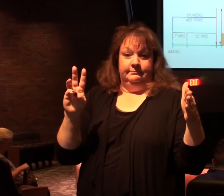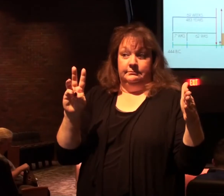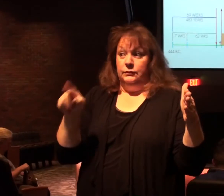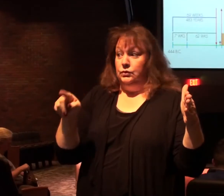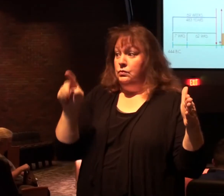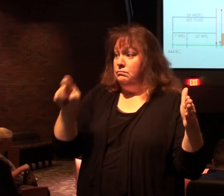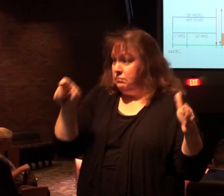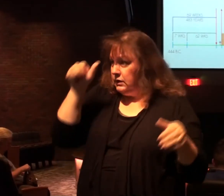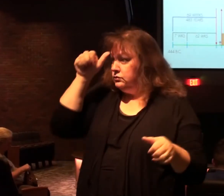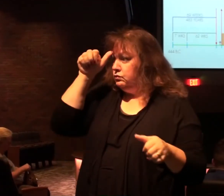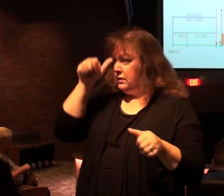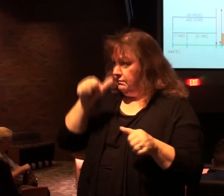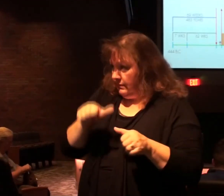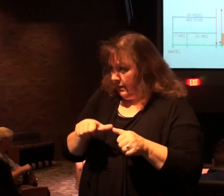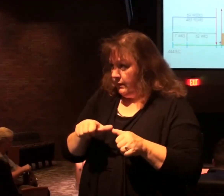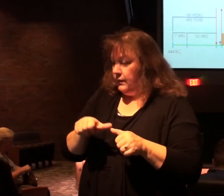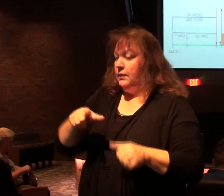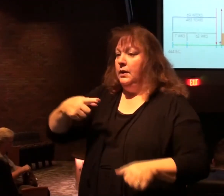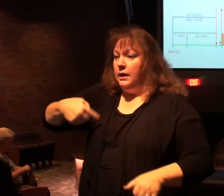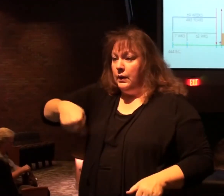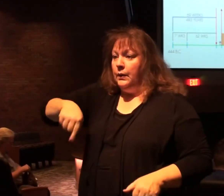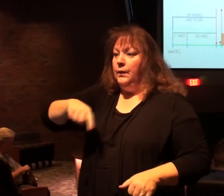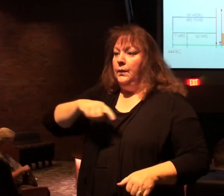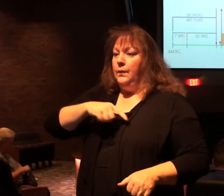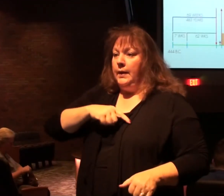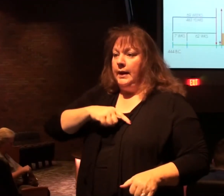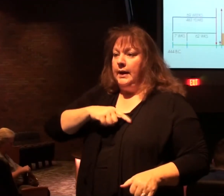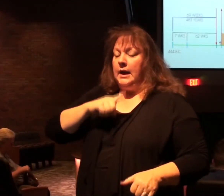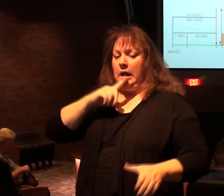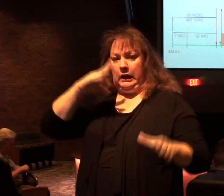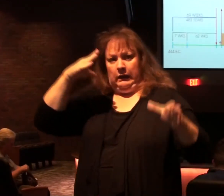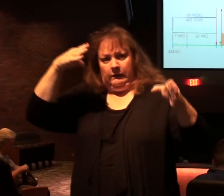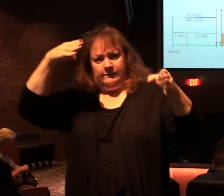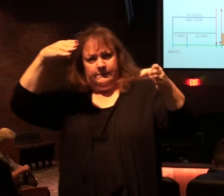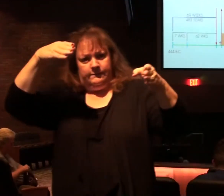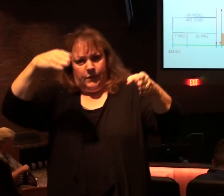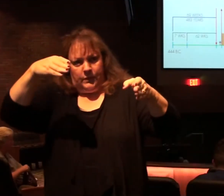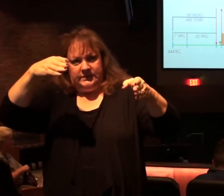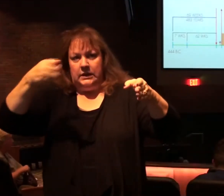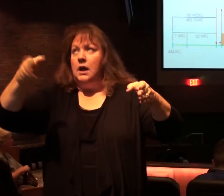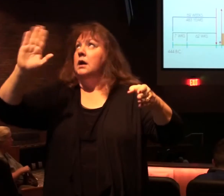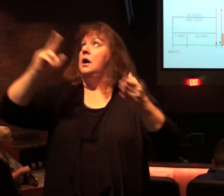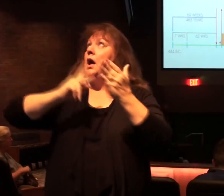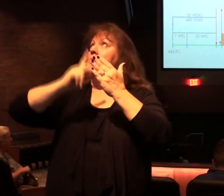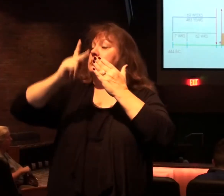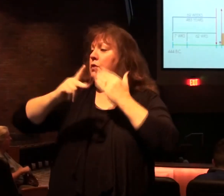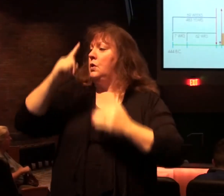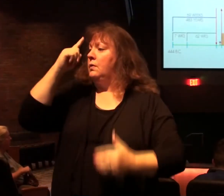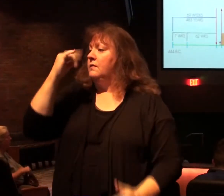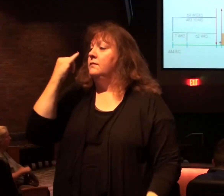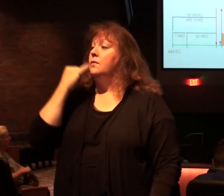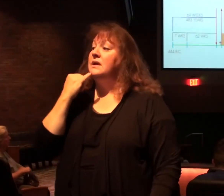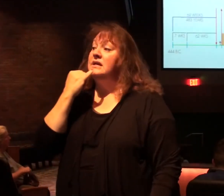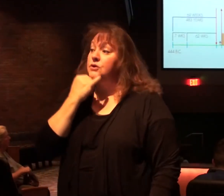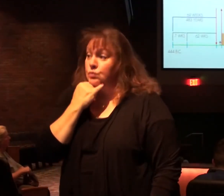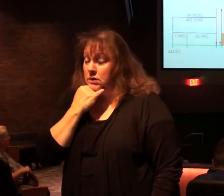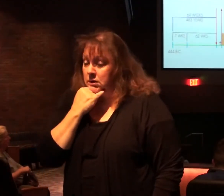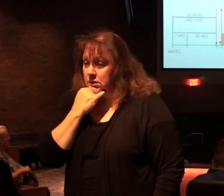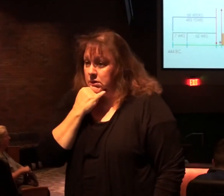remember that we are back focusing on God's program for the nation Israel.